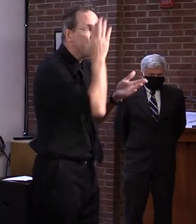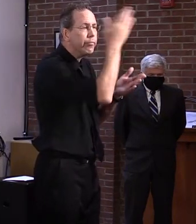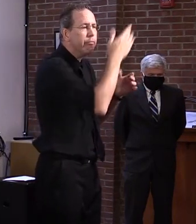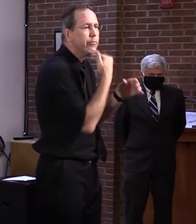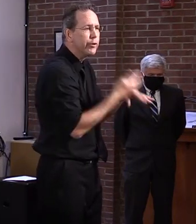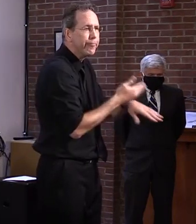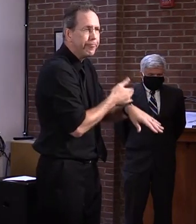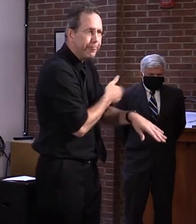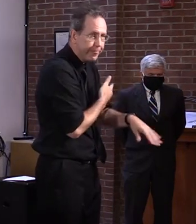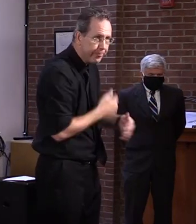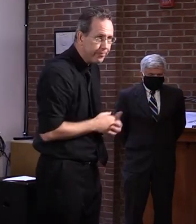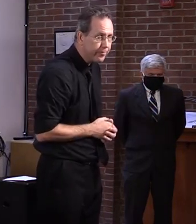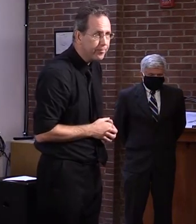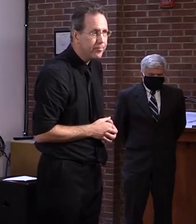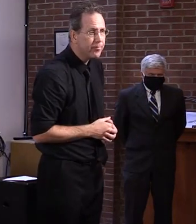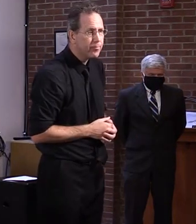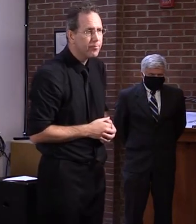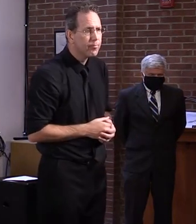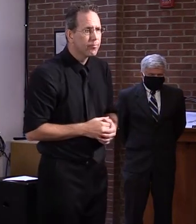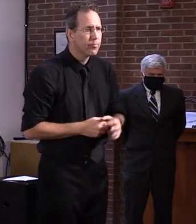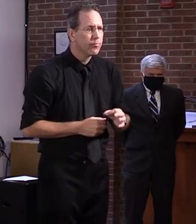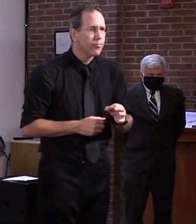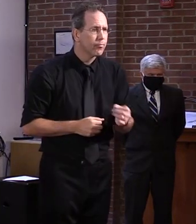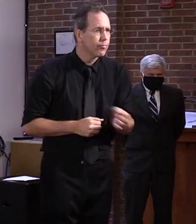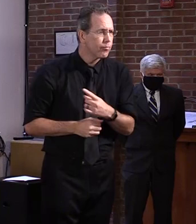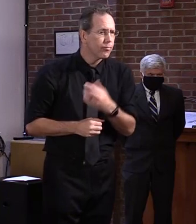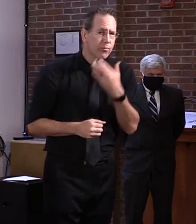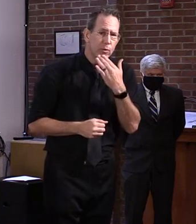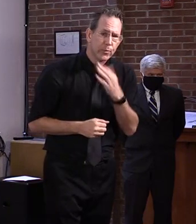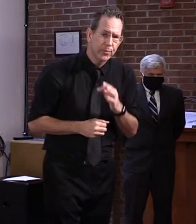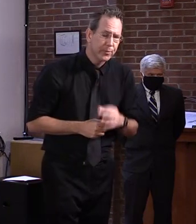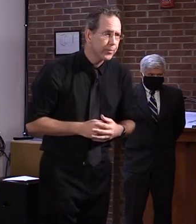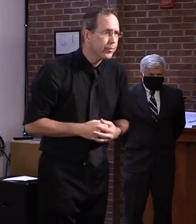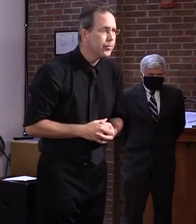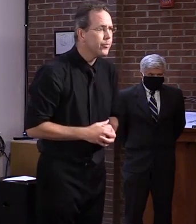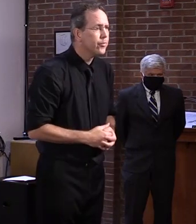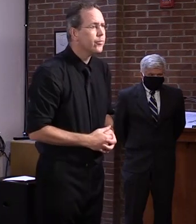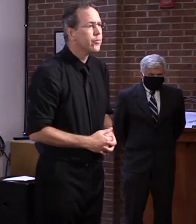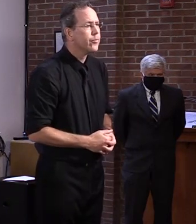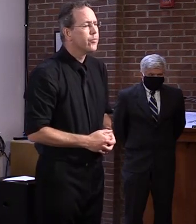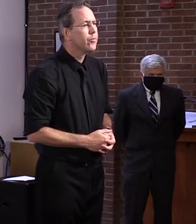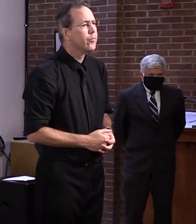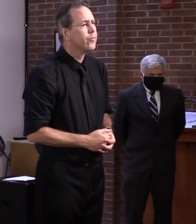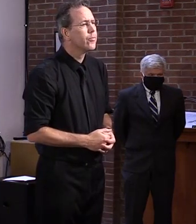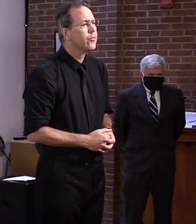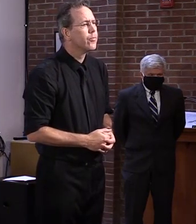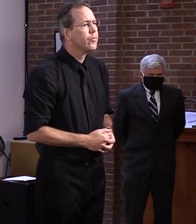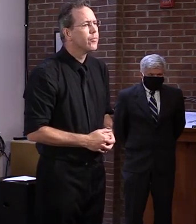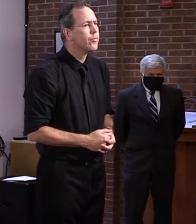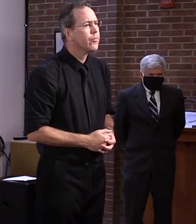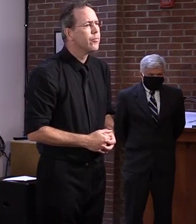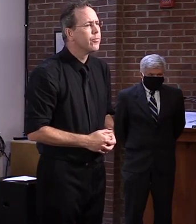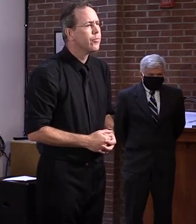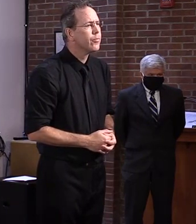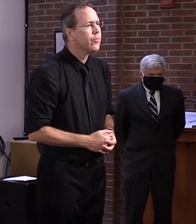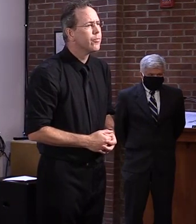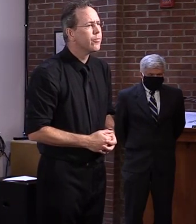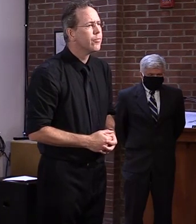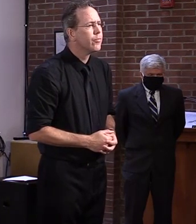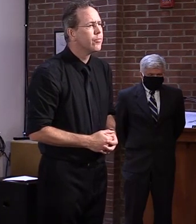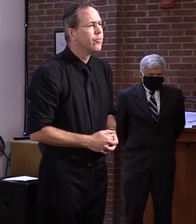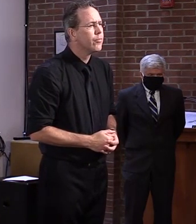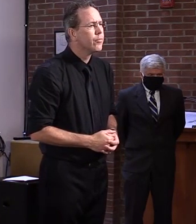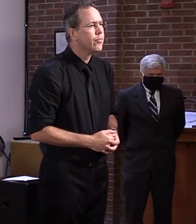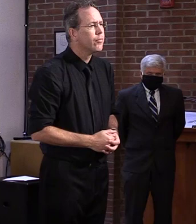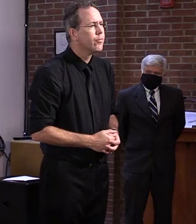appreciate that. I, I think I was actually one of them that one of the members of the media to bring that up in, in April, that there were concerns about